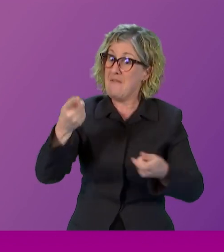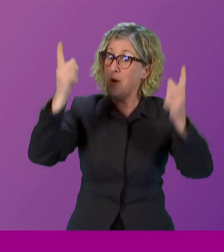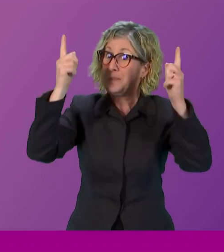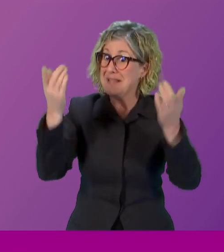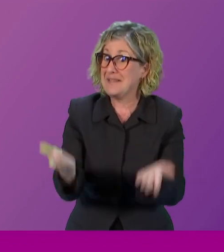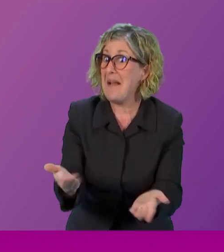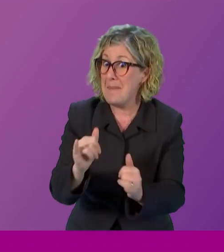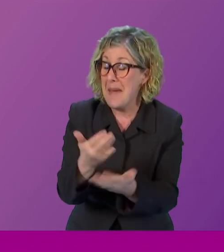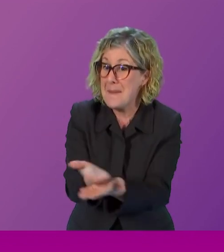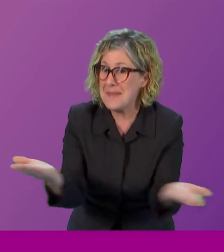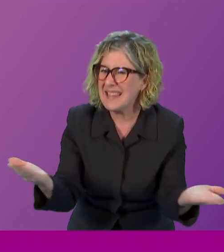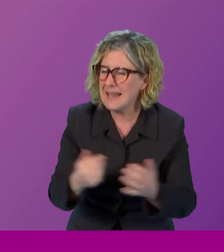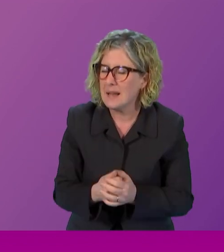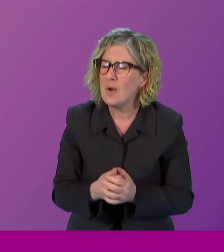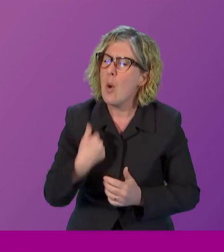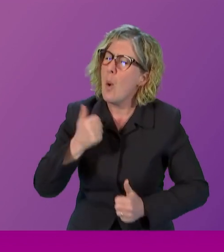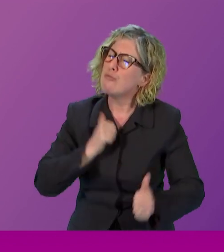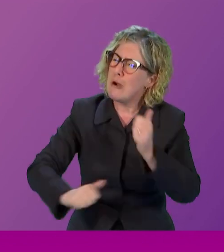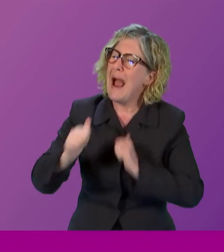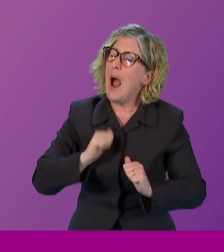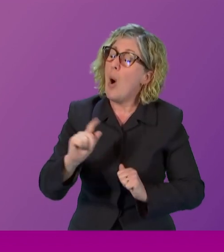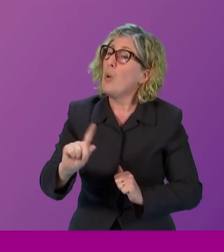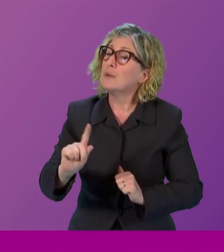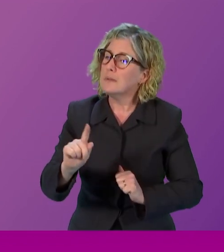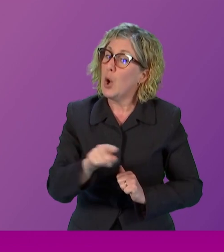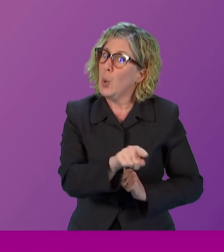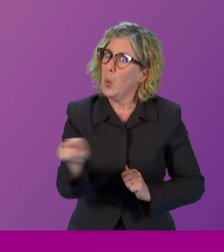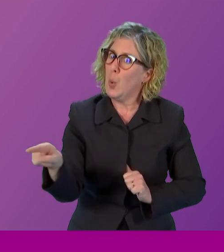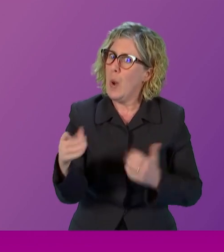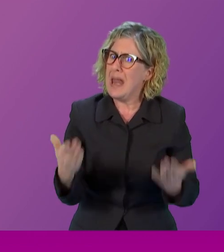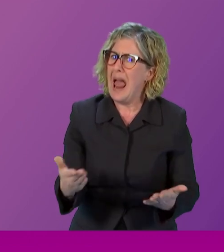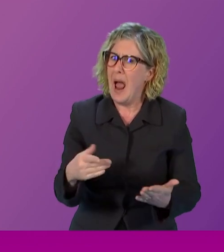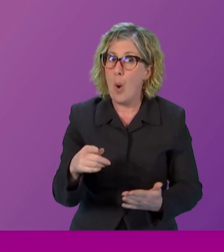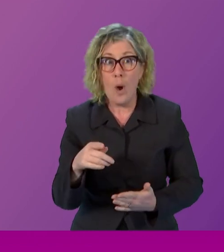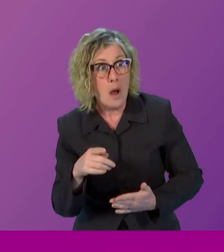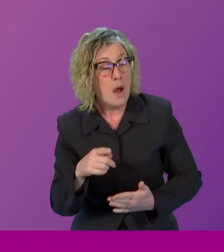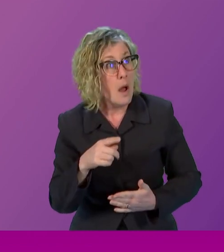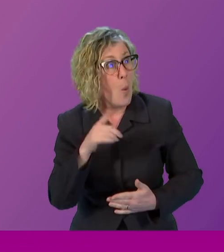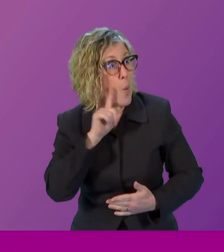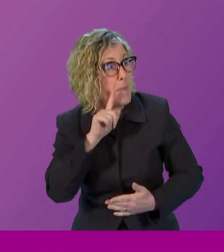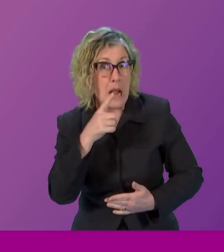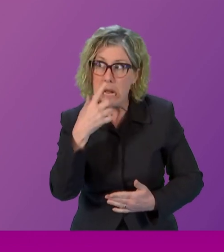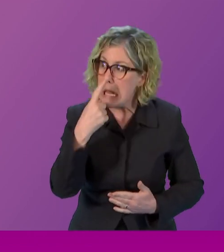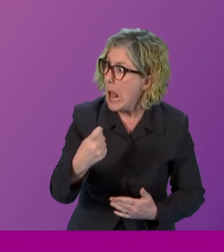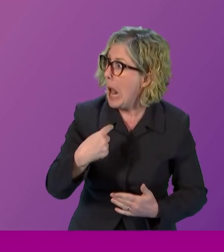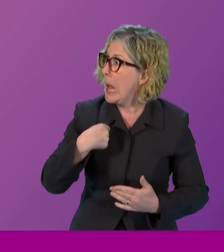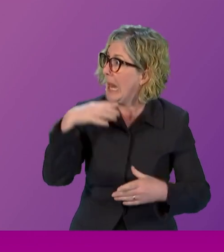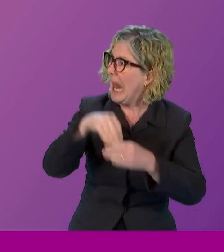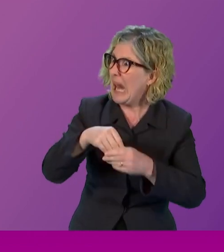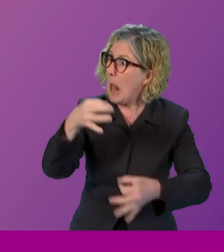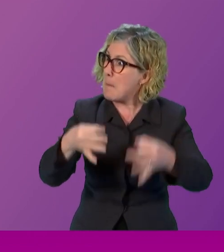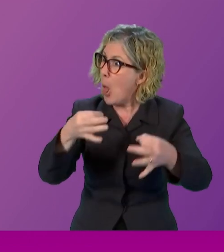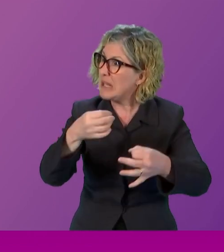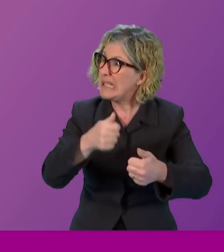I'm really proud of is that your generation no longer needs to question that women can hold the highest political